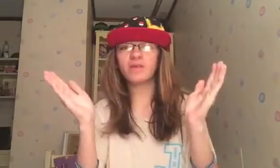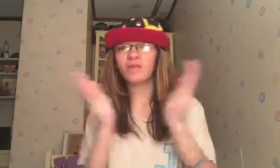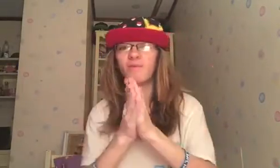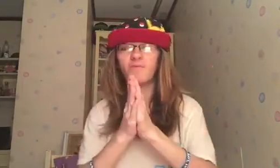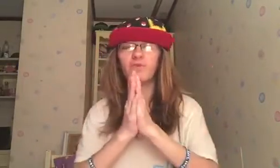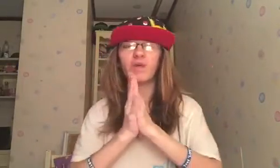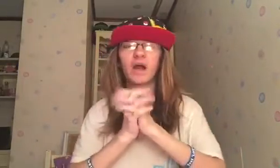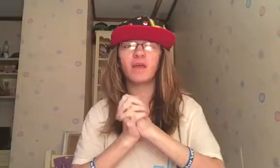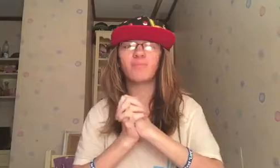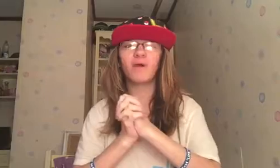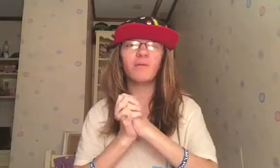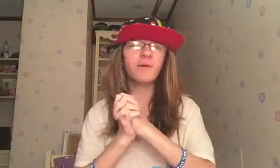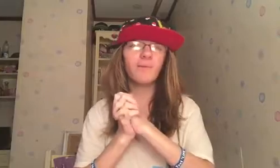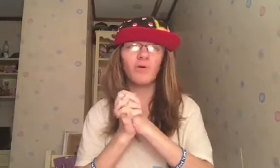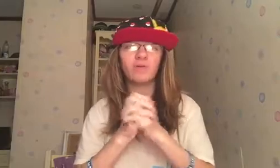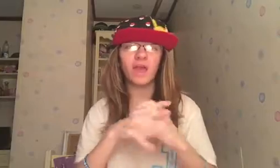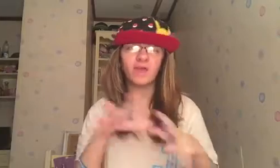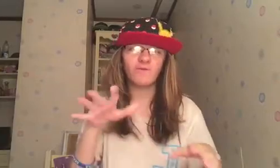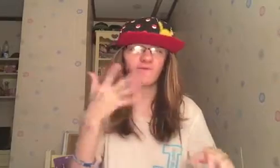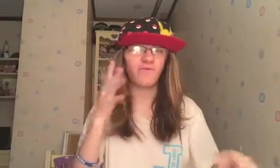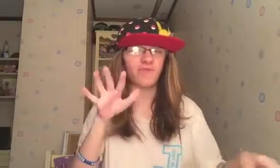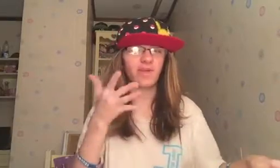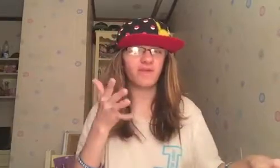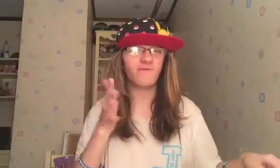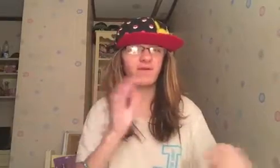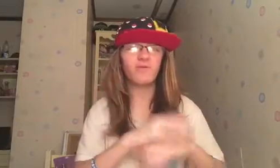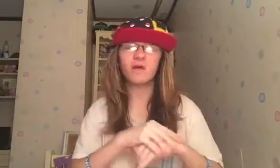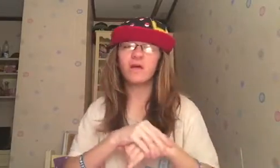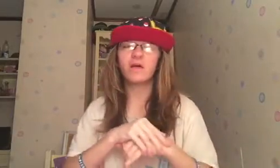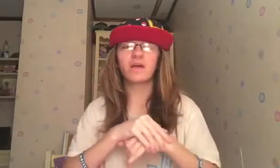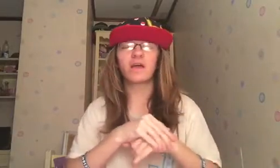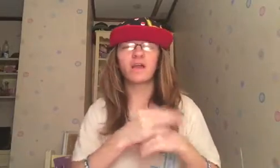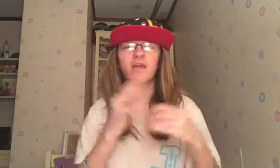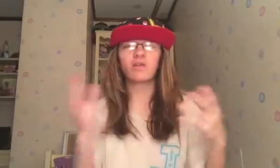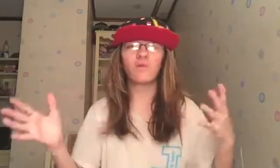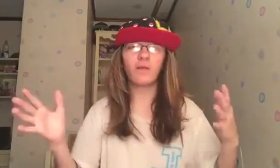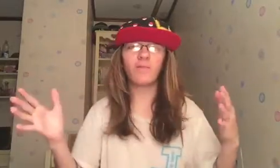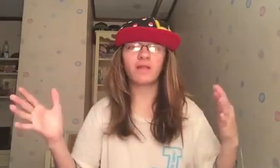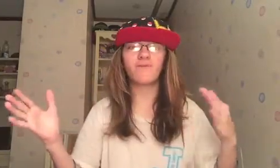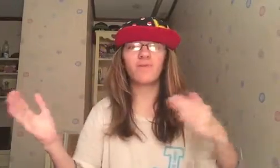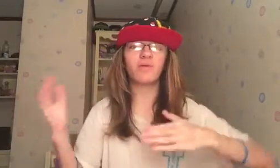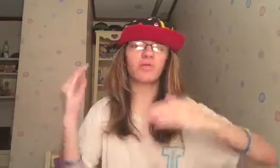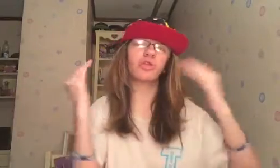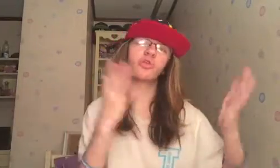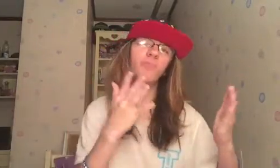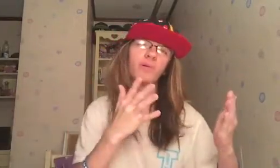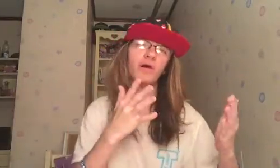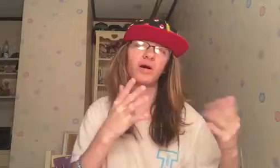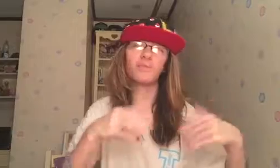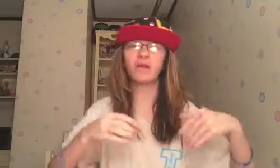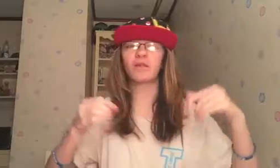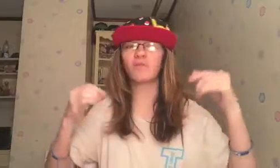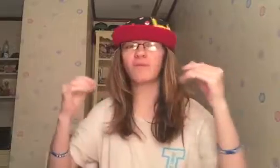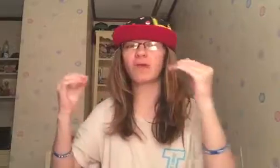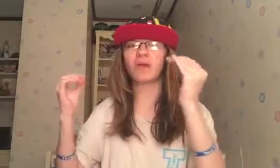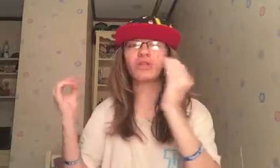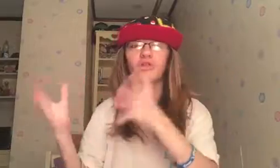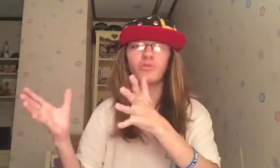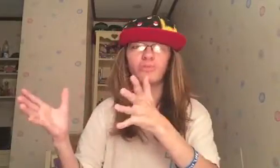some of you guys, probably about 10 or 15 of you. Because I don't want to make the video super long, but I don't want to make it super